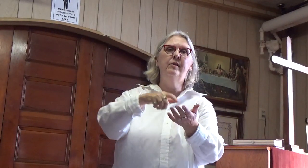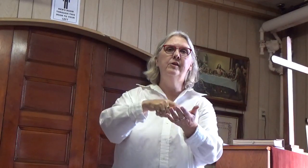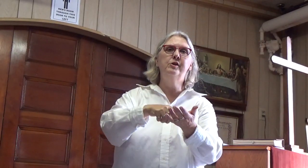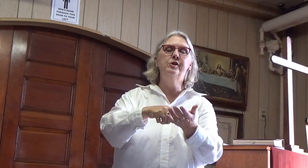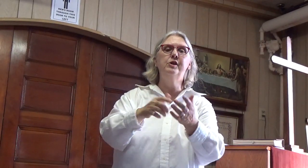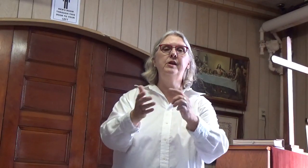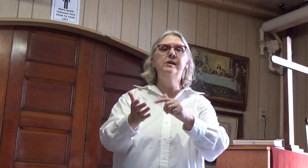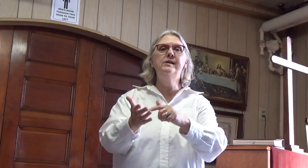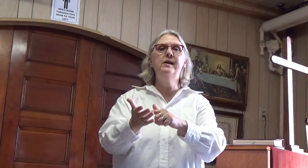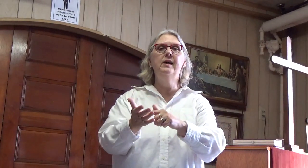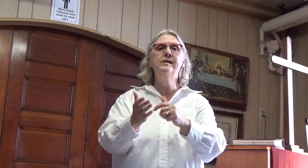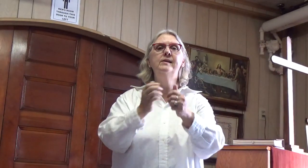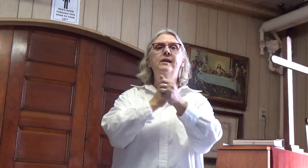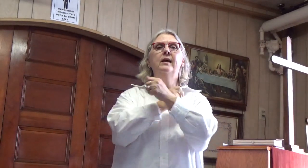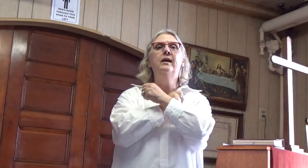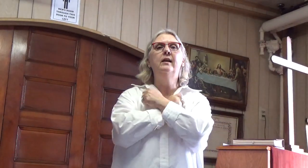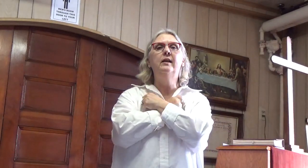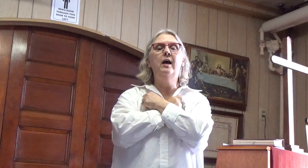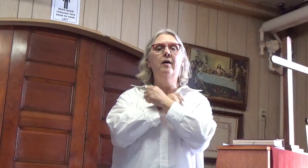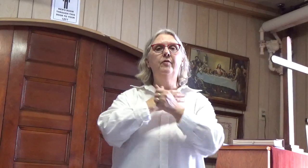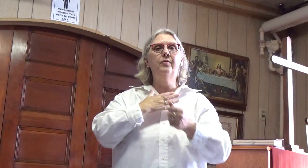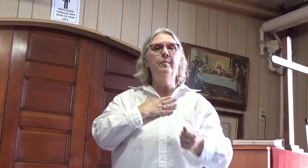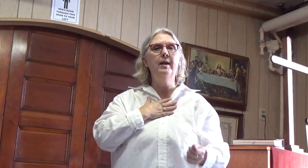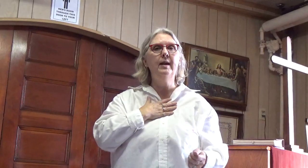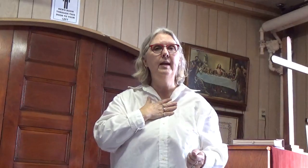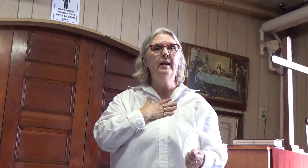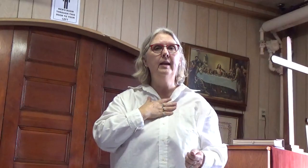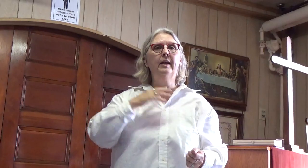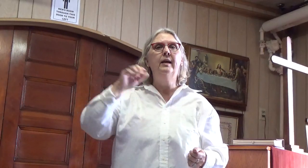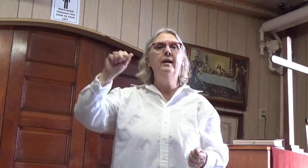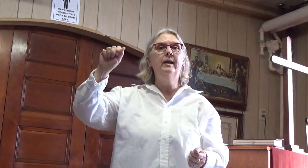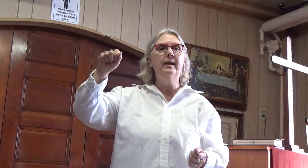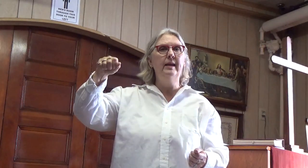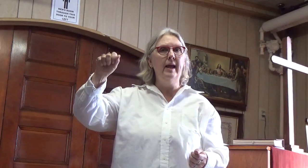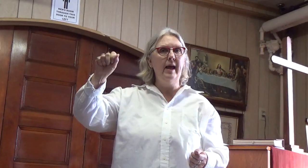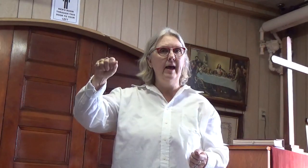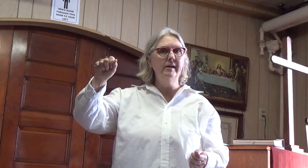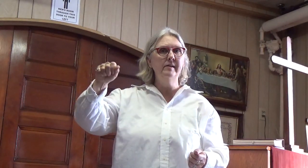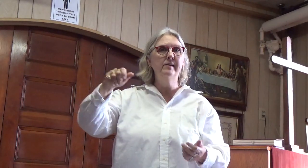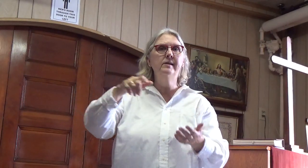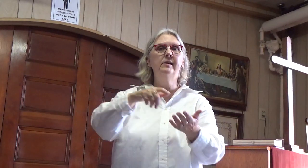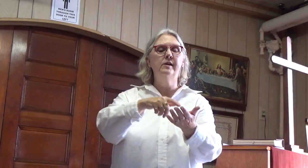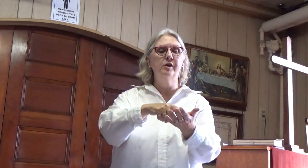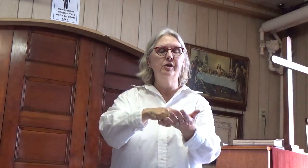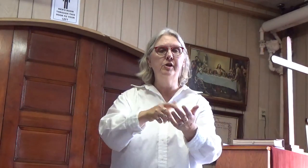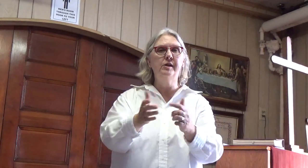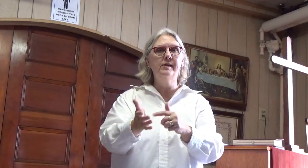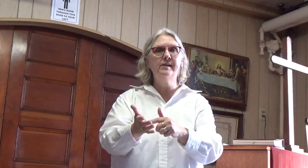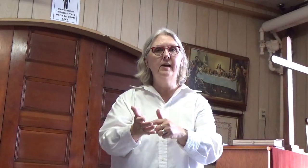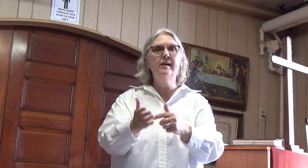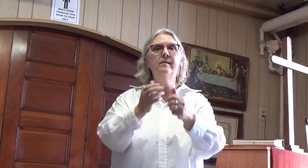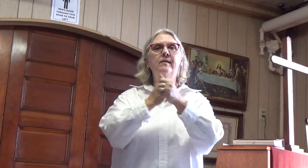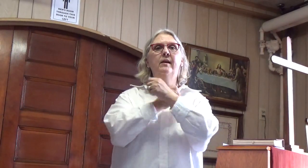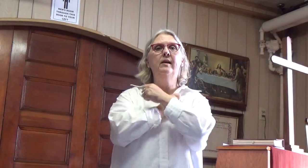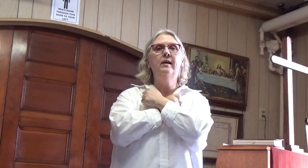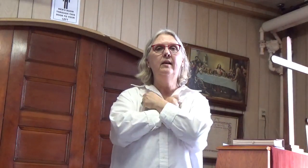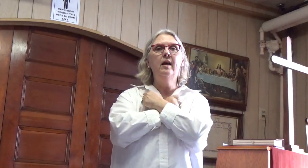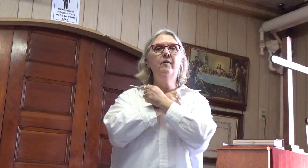Jesus loves me. Yes, Jesus loves